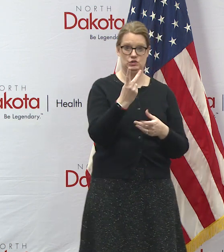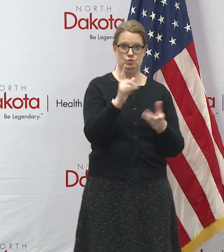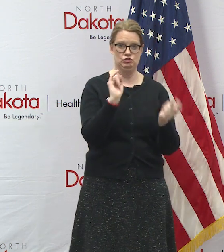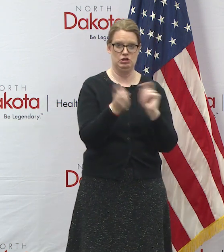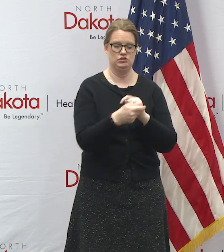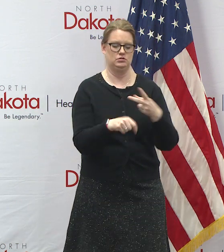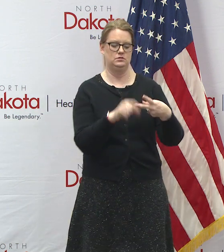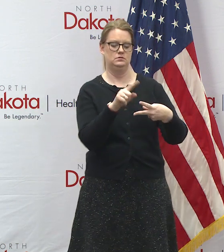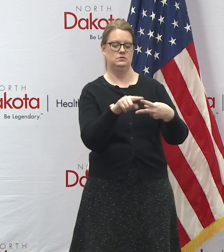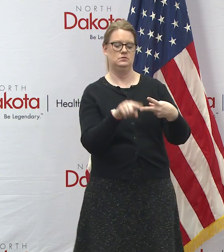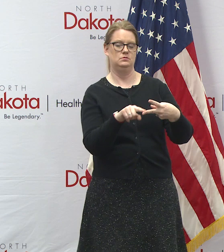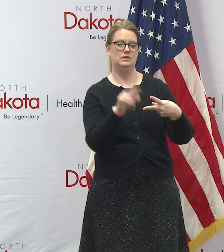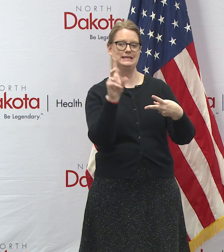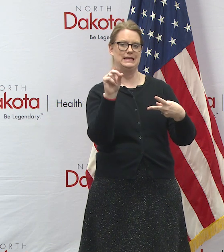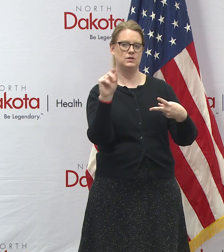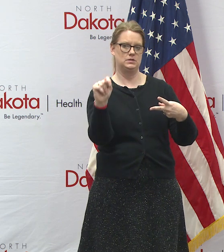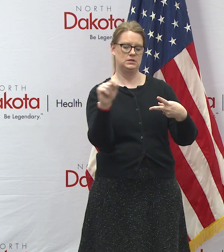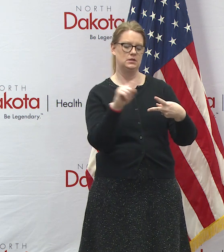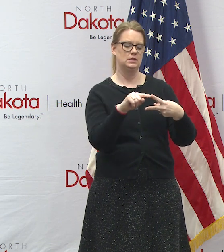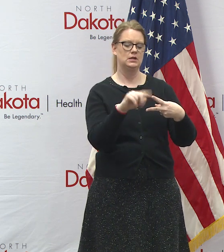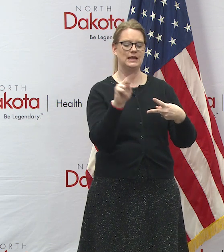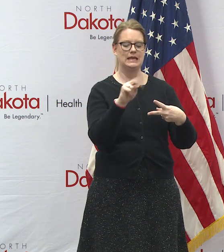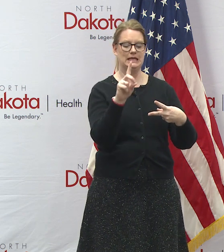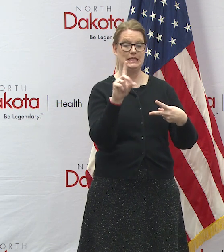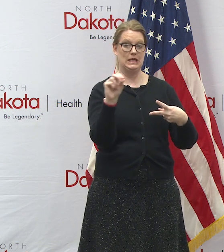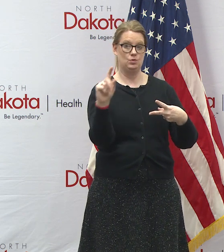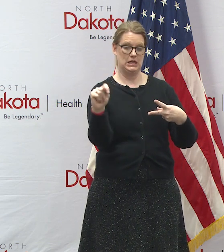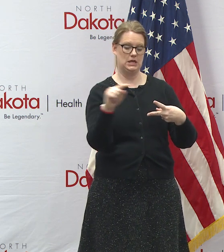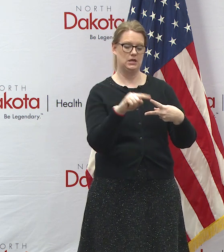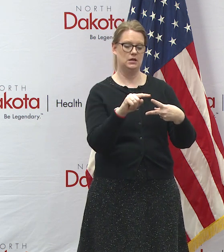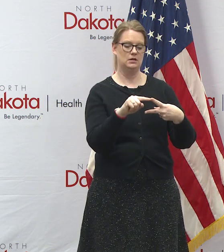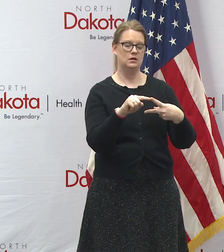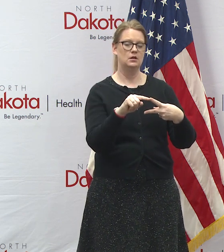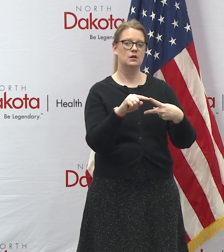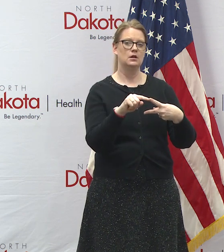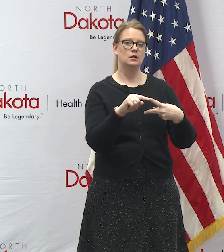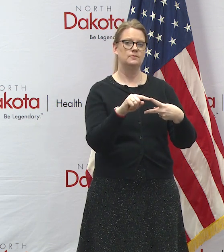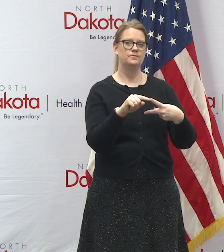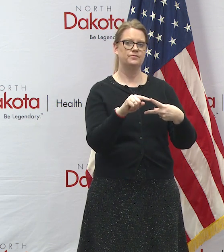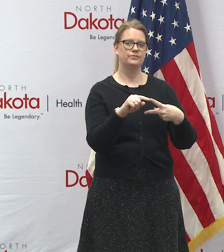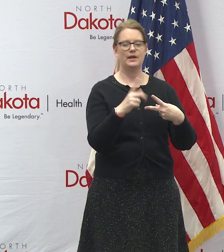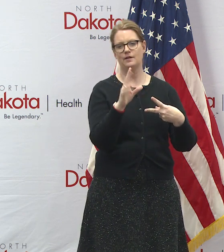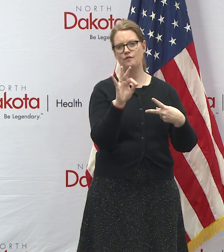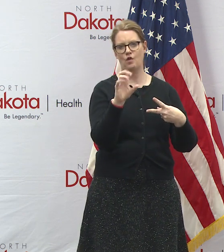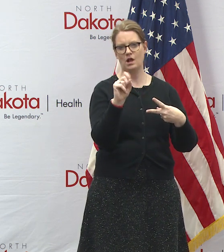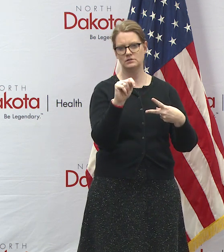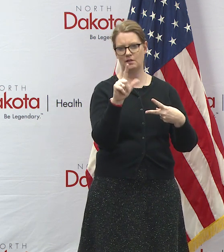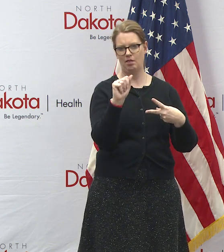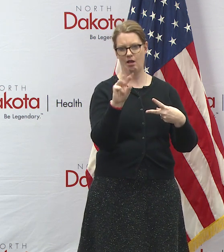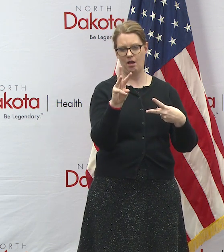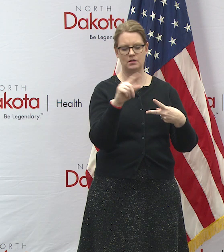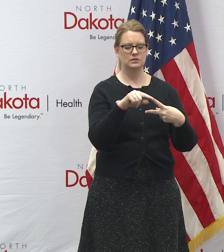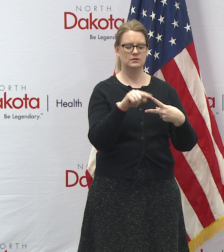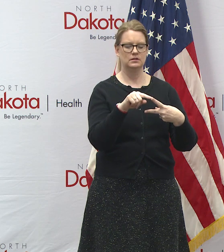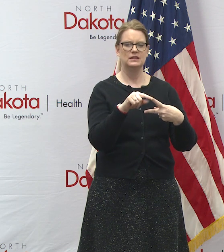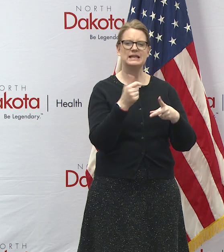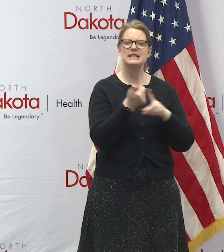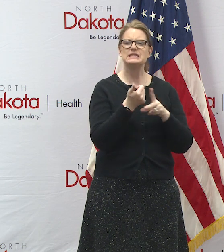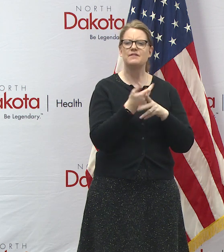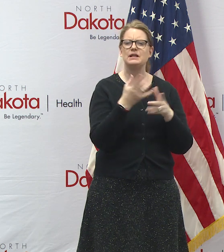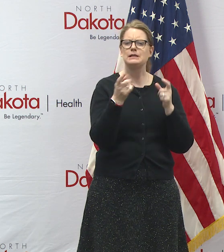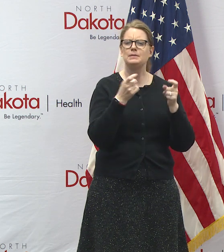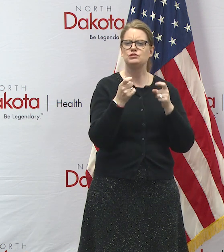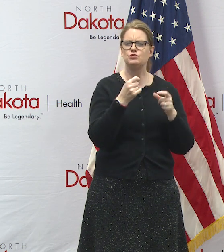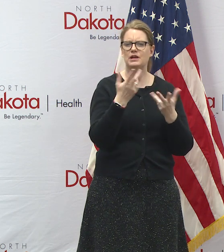our department of transportation nddot first thing doesn't have to do with frost laws but nddot conducts administrative